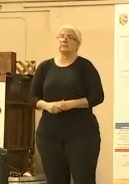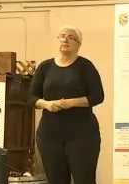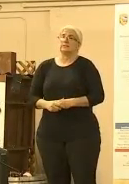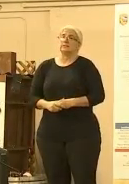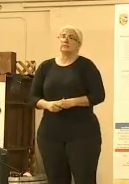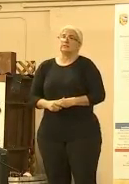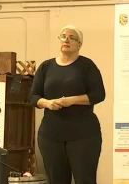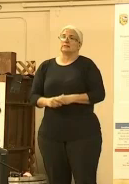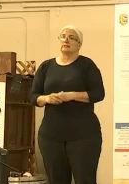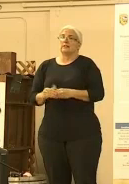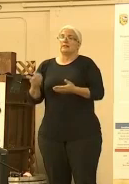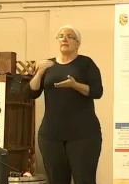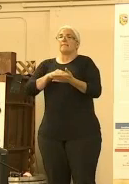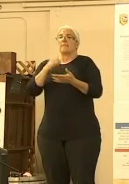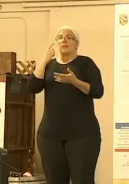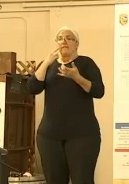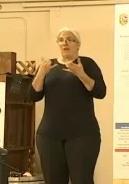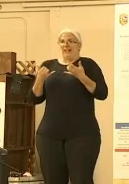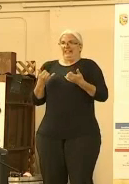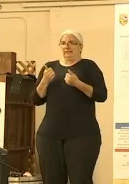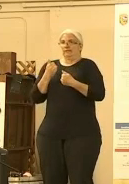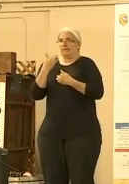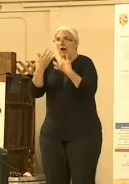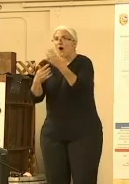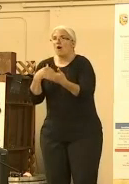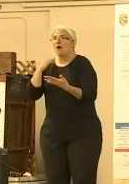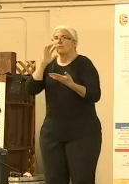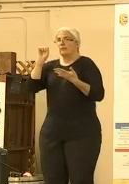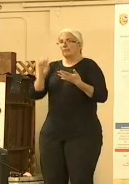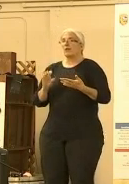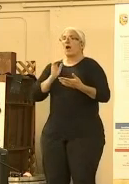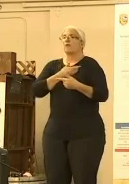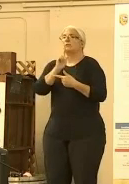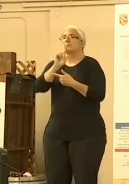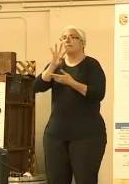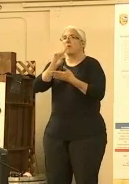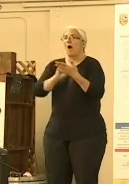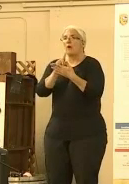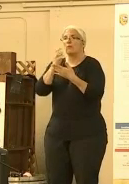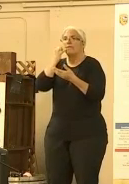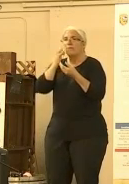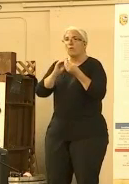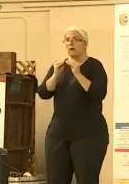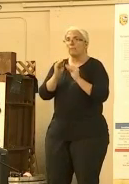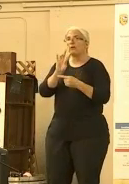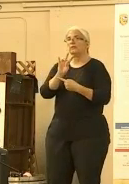this complex, our 24-hour phone number is 707-967